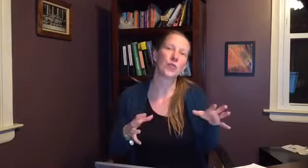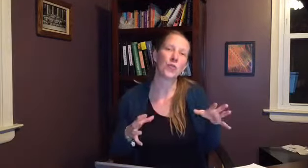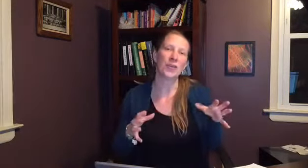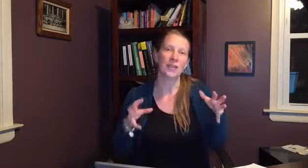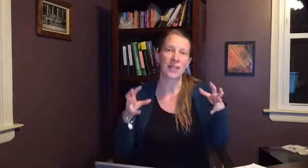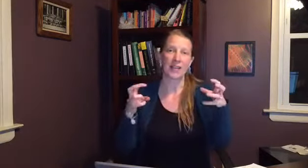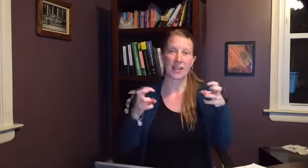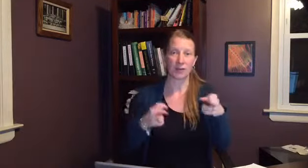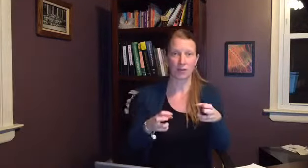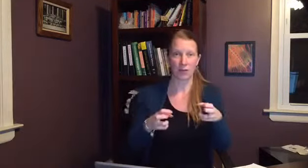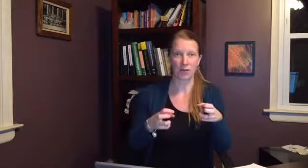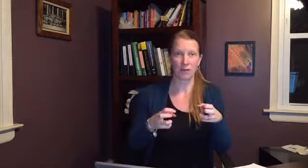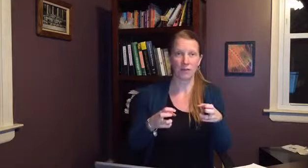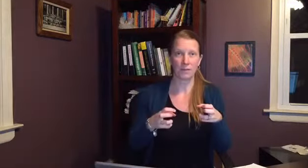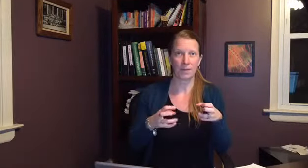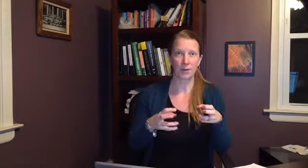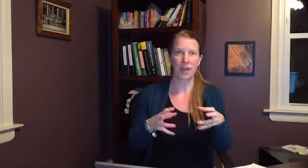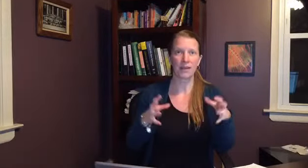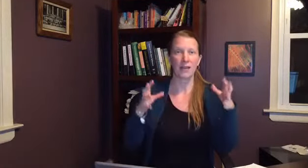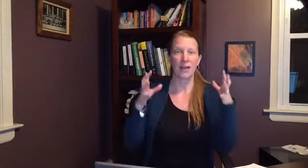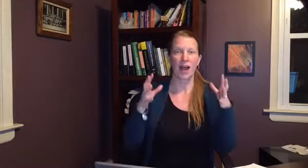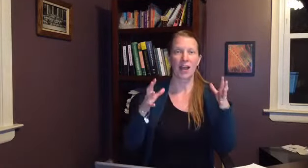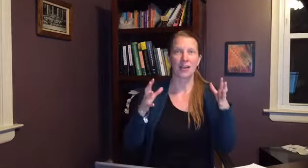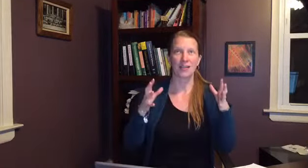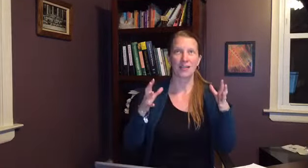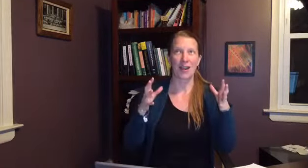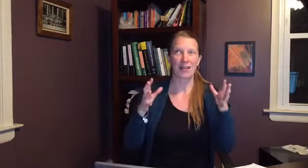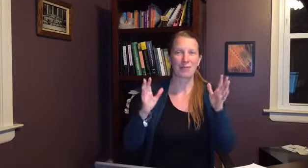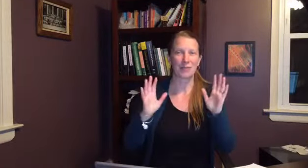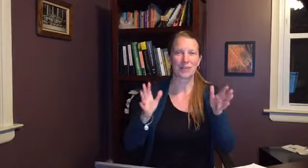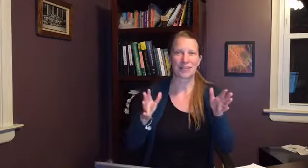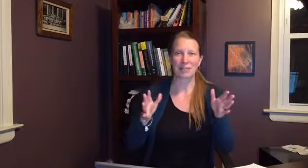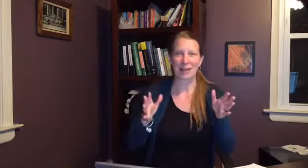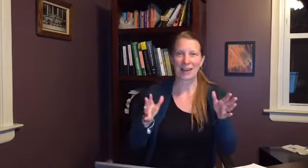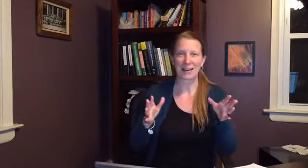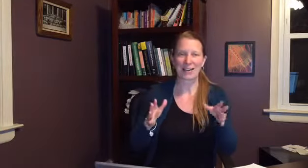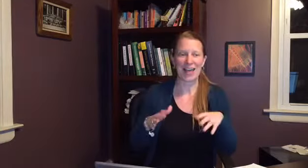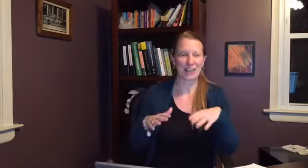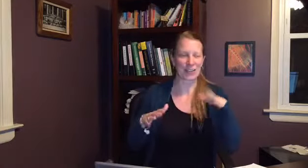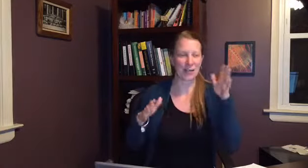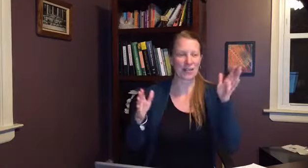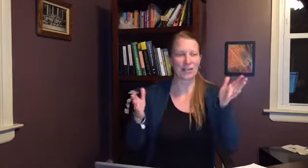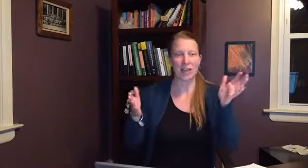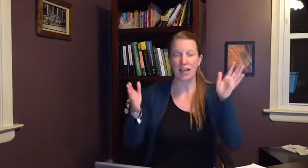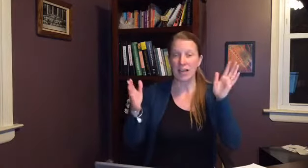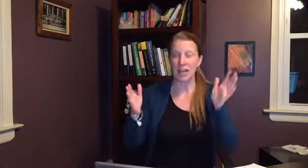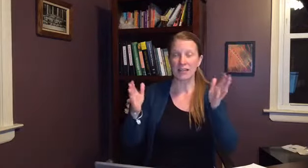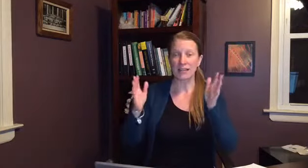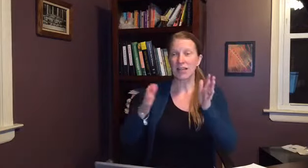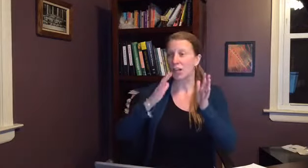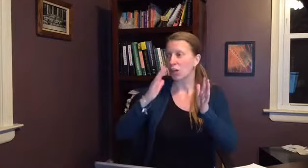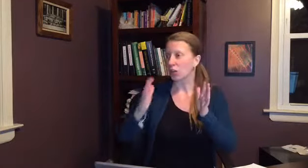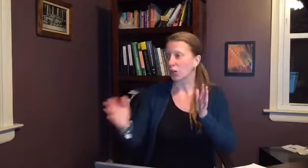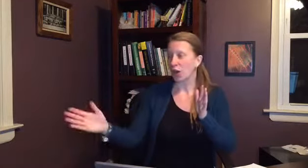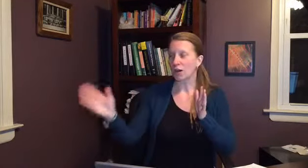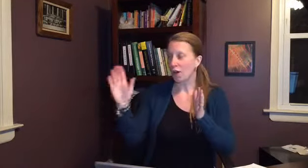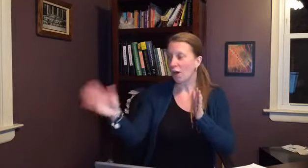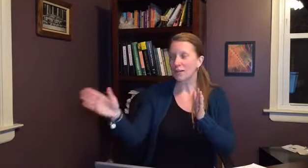take care of yourself okay i kind of this is like my kind of analogy i always say it's like the car car is